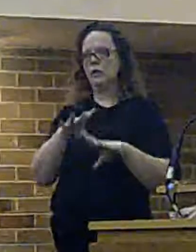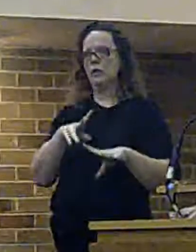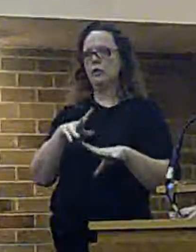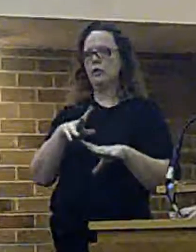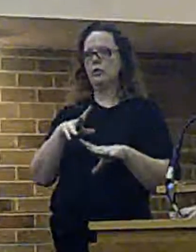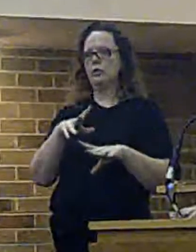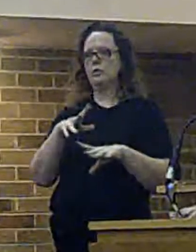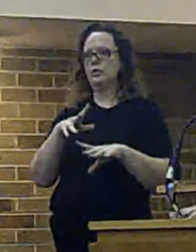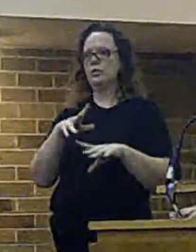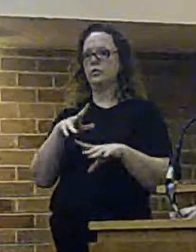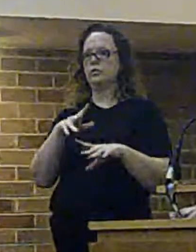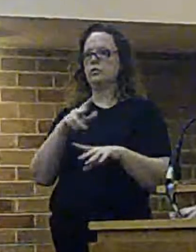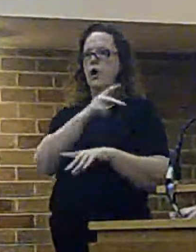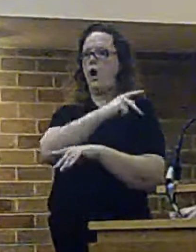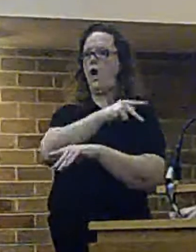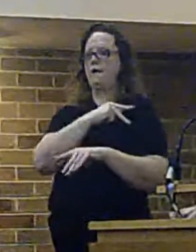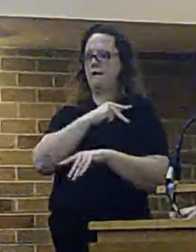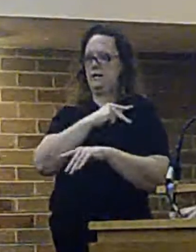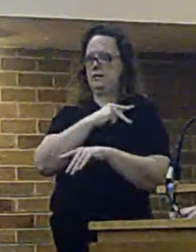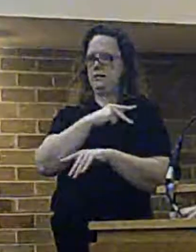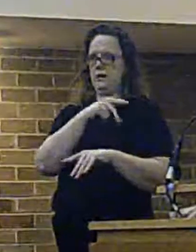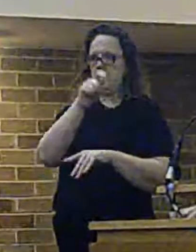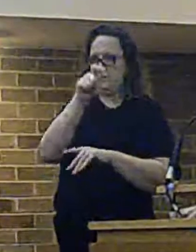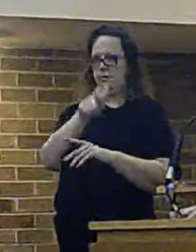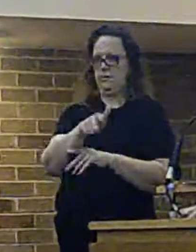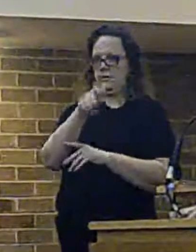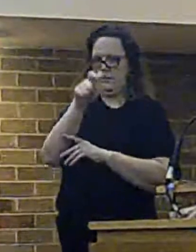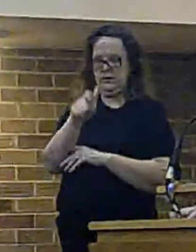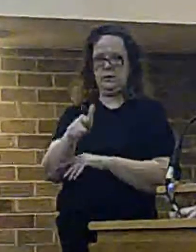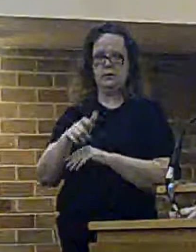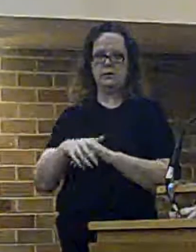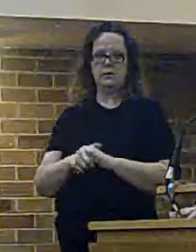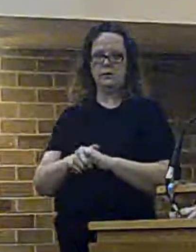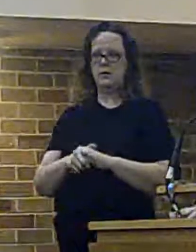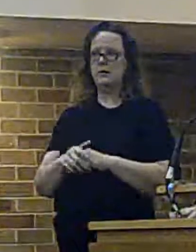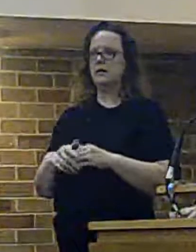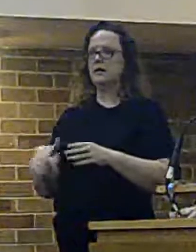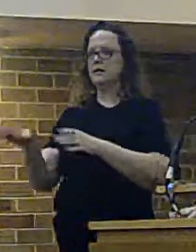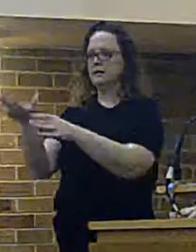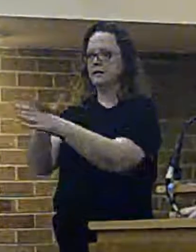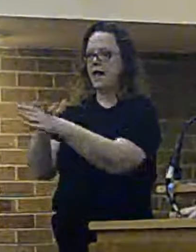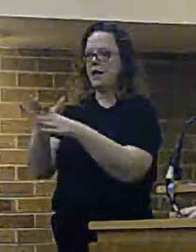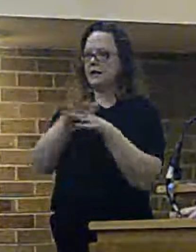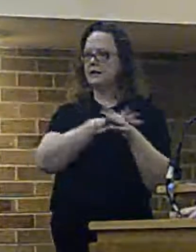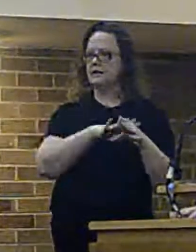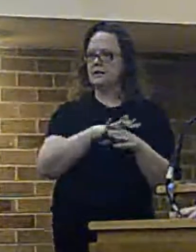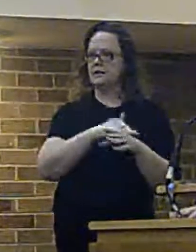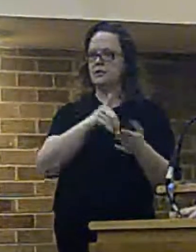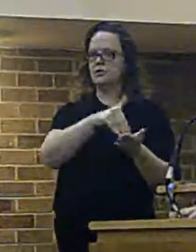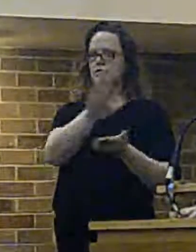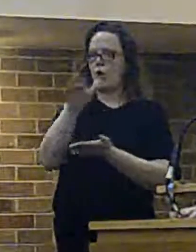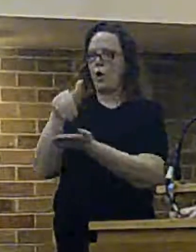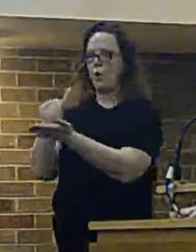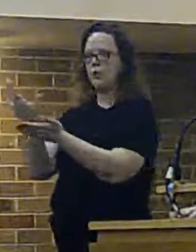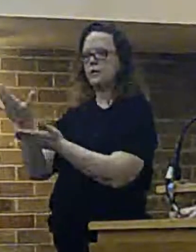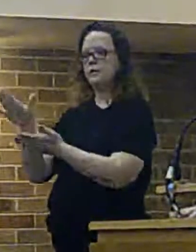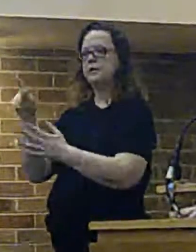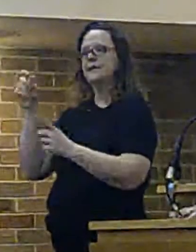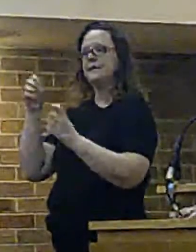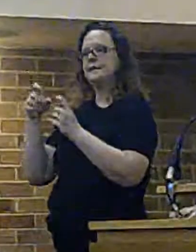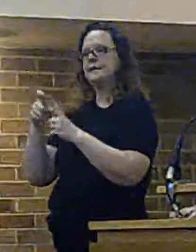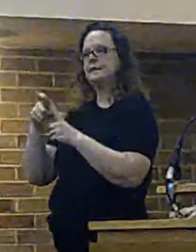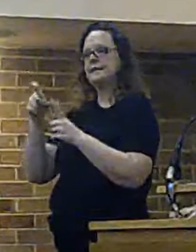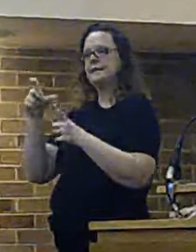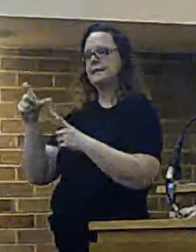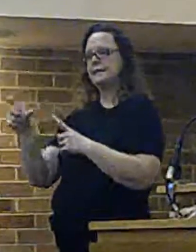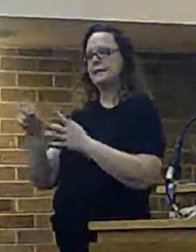that sit above that. The sites at West Kerby and Upton would then be sold. Obviously because the grand contribution from DCLJ and any